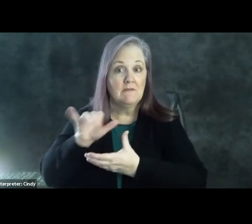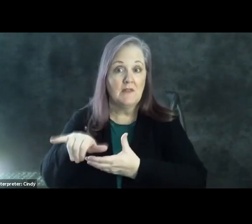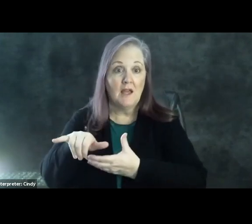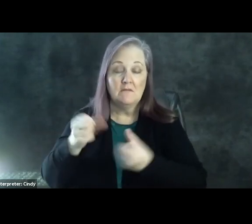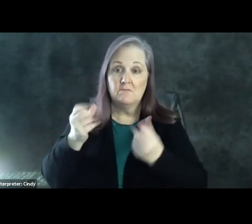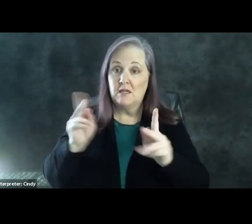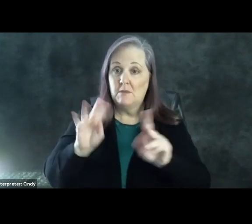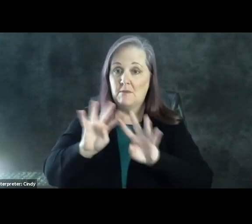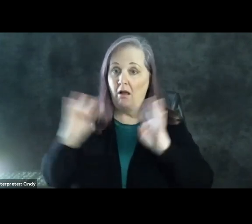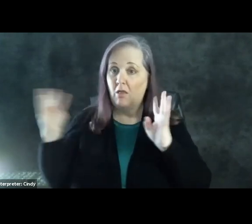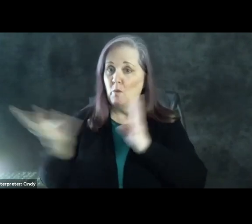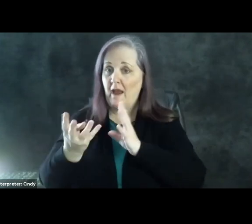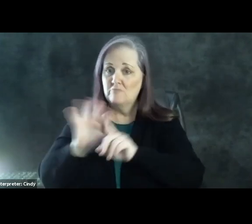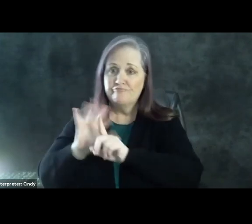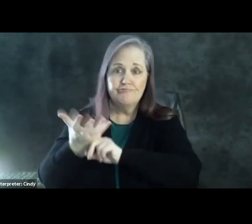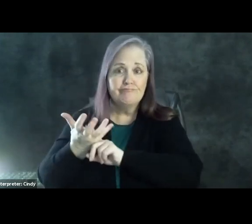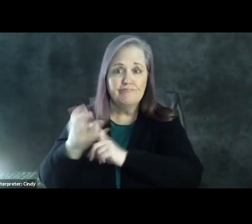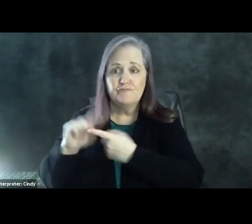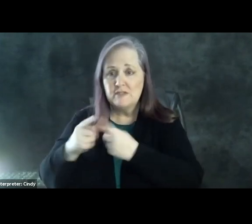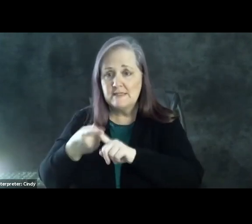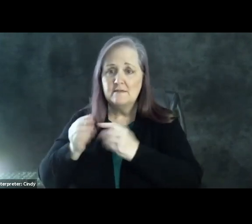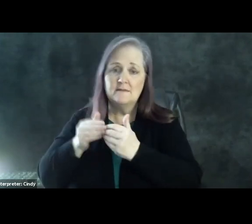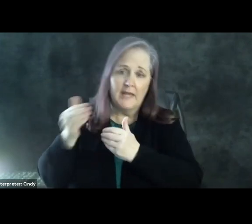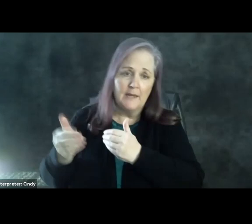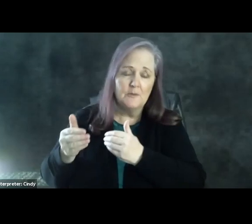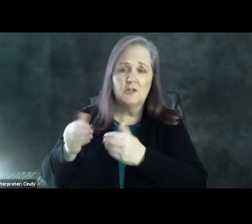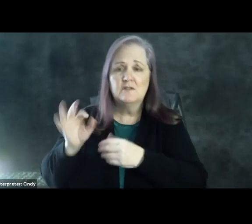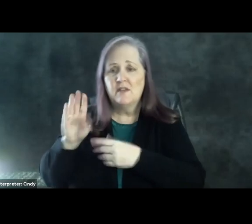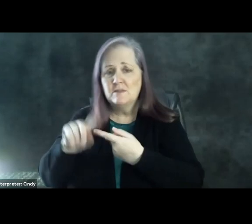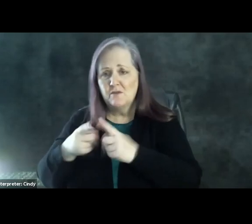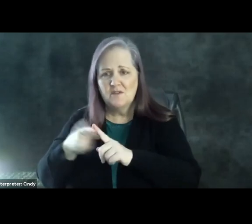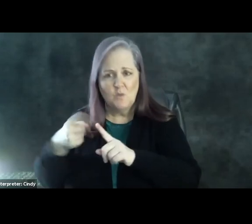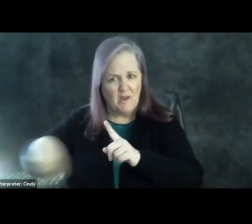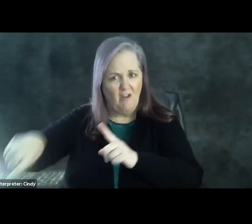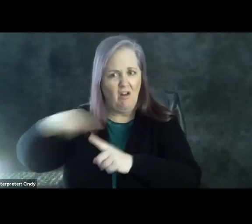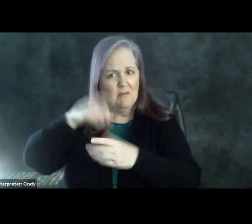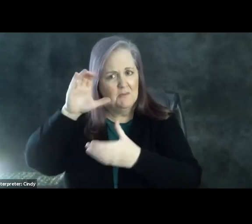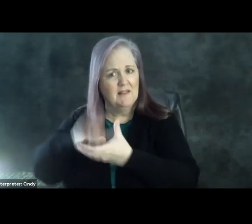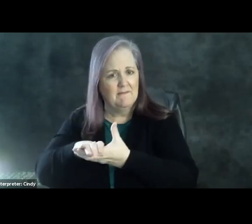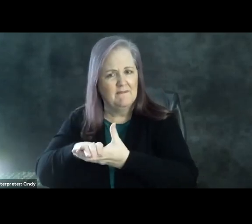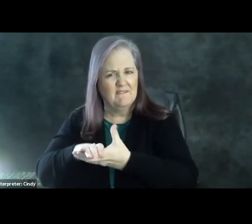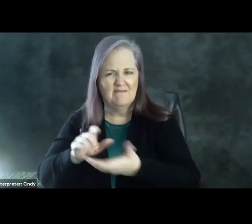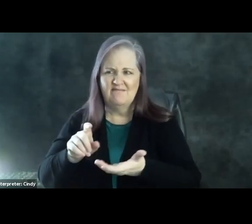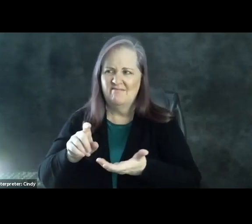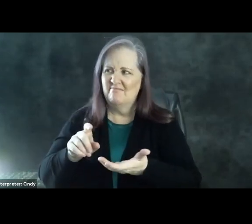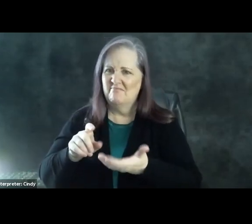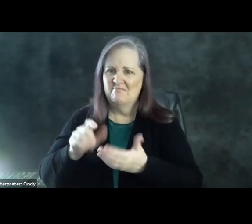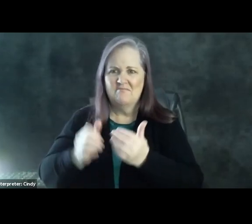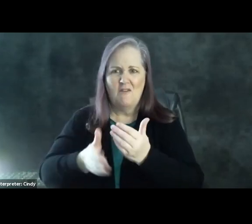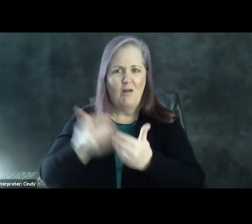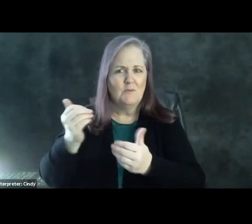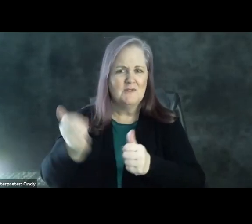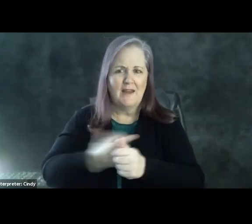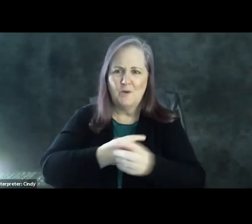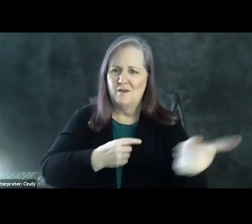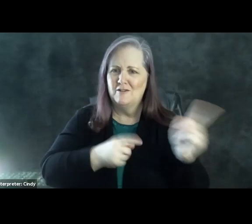people around us also believe it, our friends and our neighbors and our, you know, Facebook friends or whatever, that it must be the case that almost everyone in the country